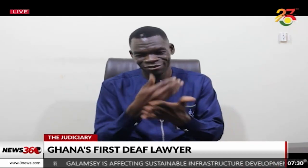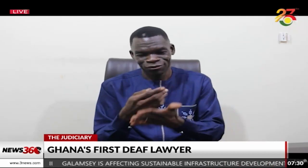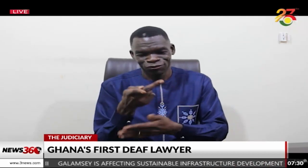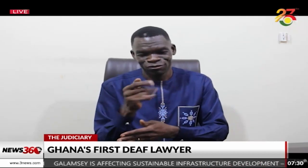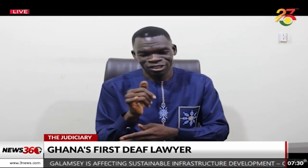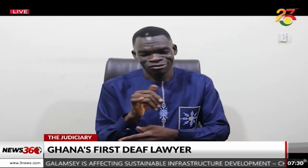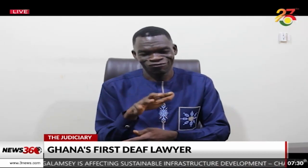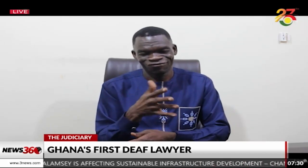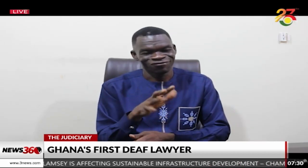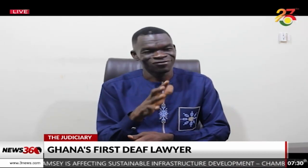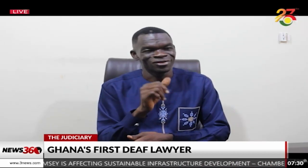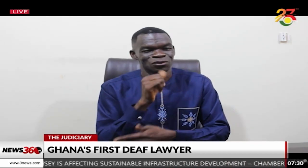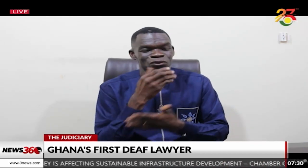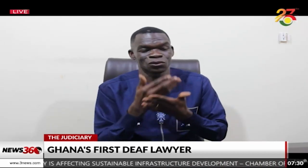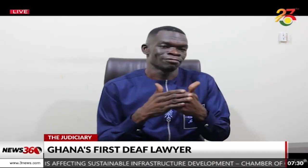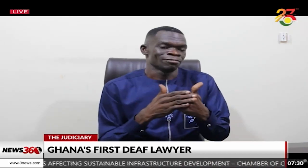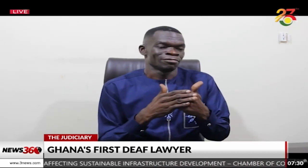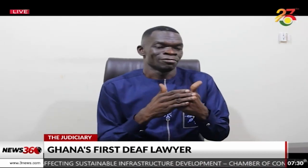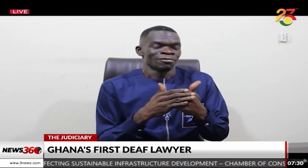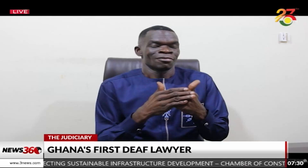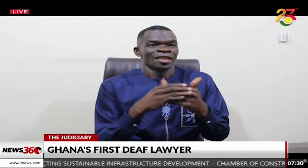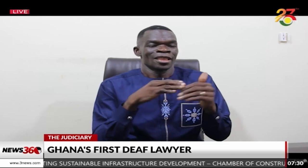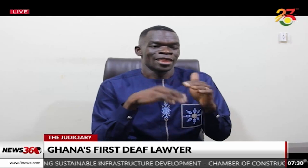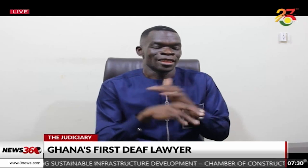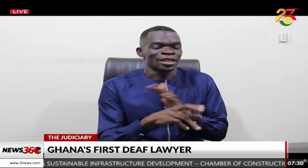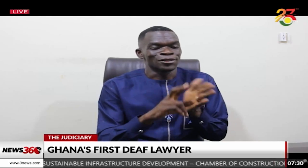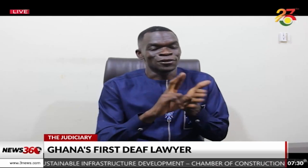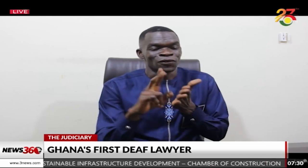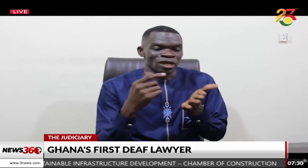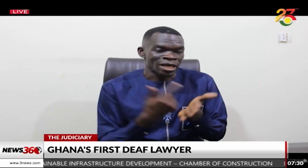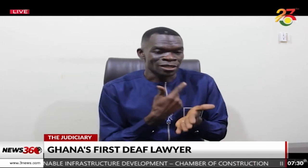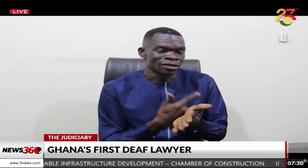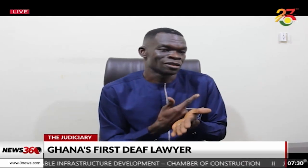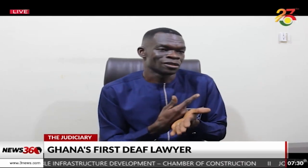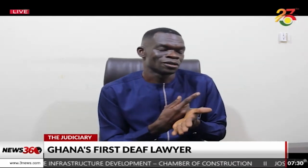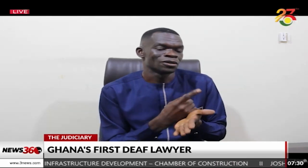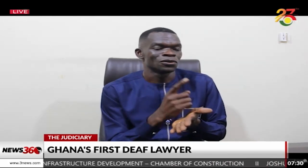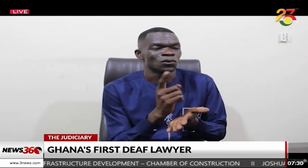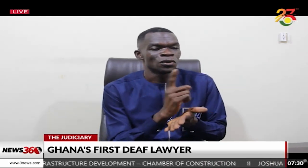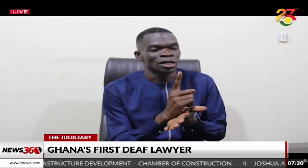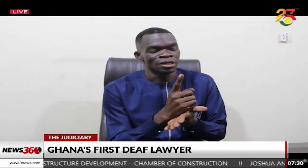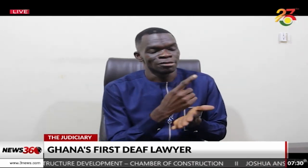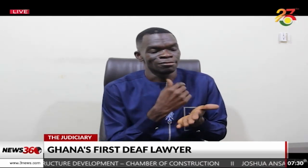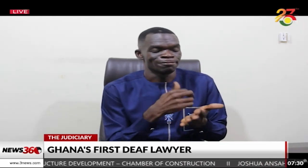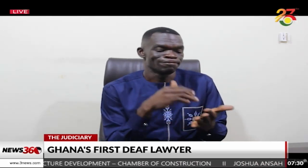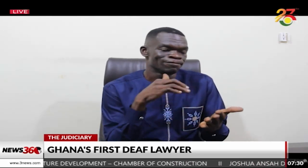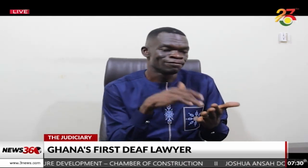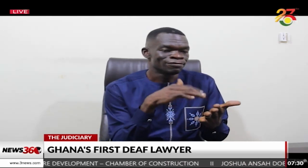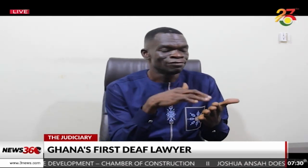Senior High School for the Deaf. When I was done, I came back and I applied to the University of Ghana. That was